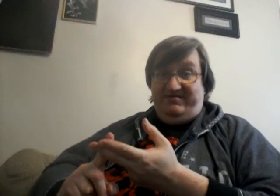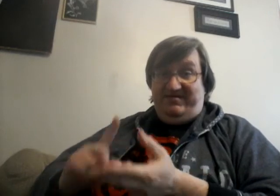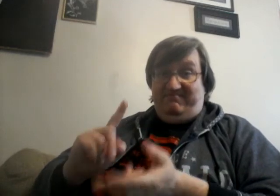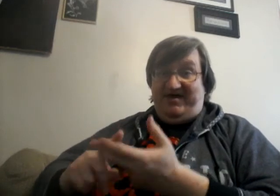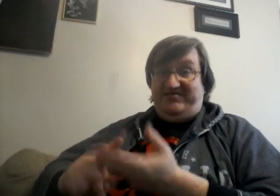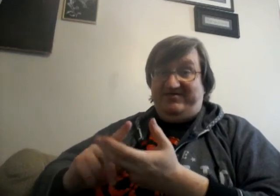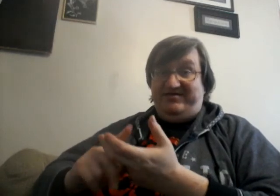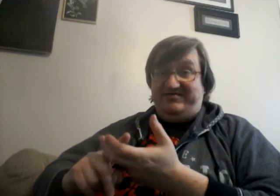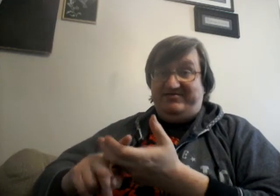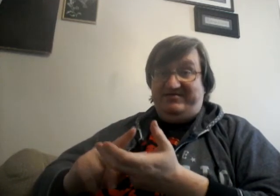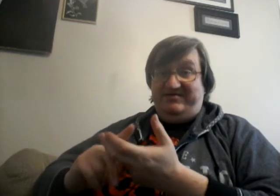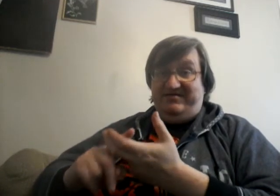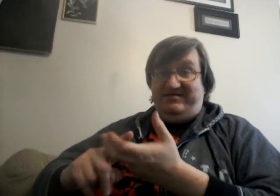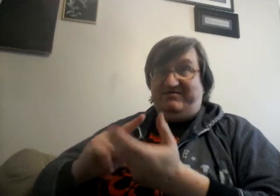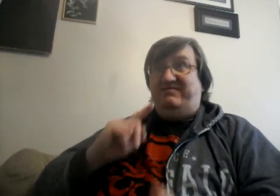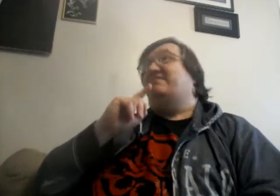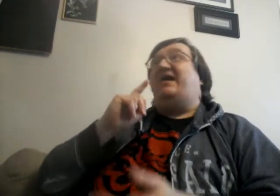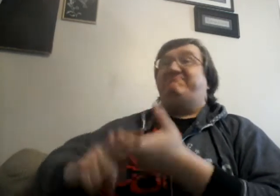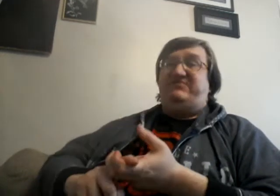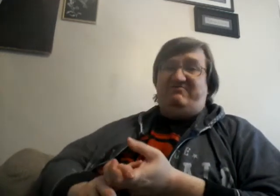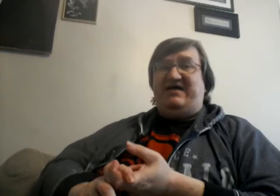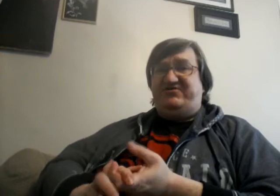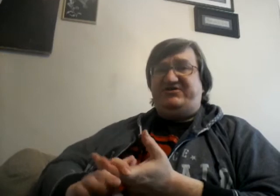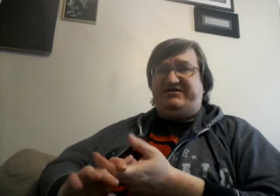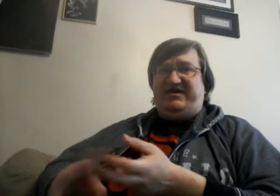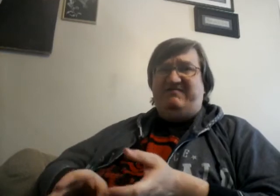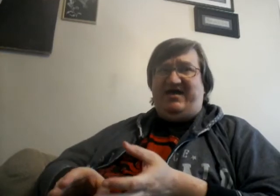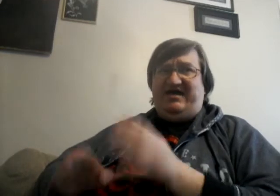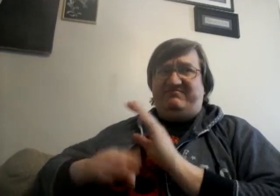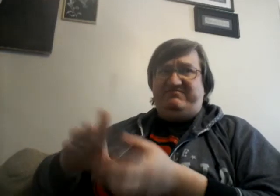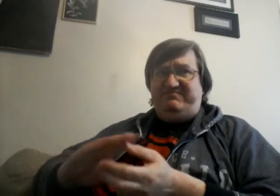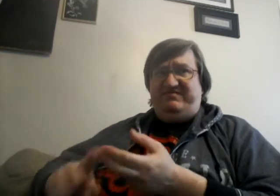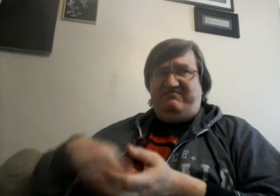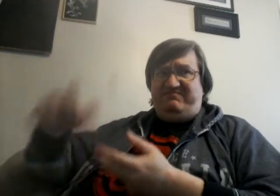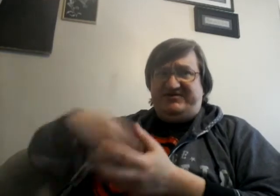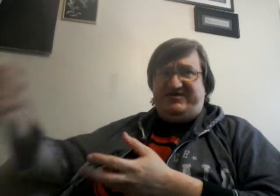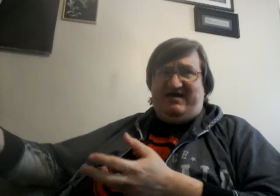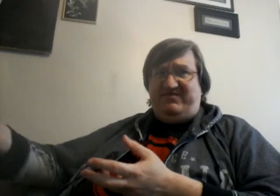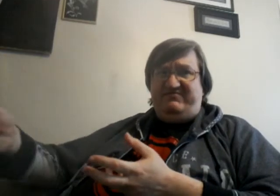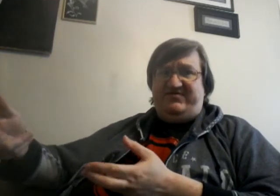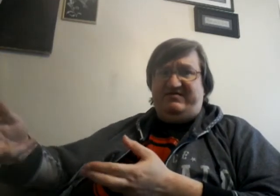And my theory is that, you know, after she came back from the snap and everything,